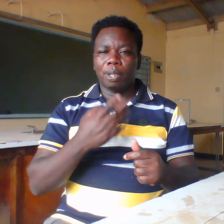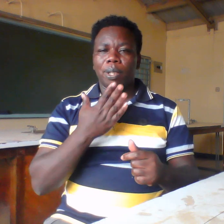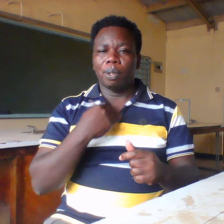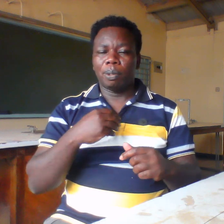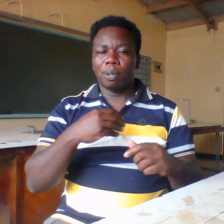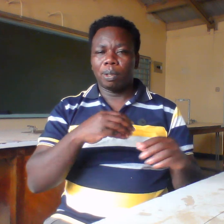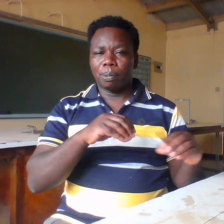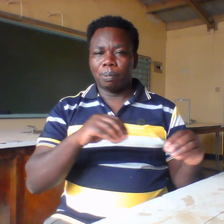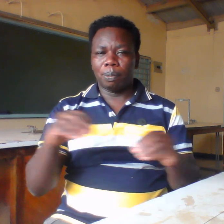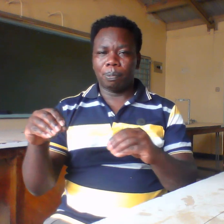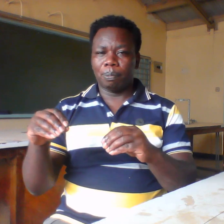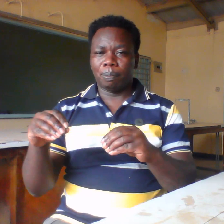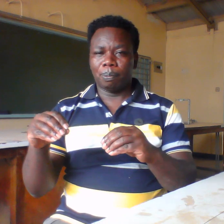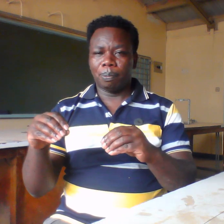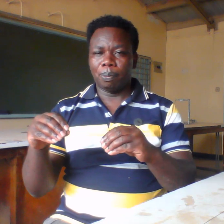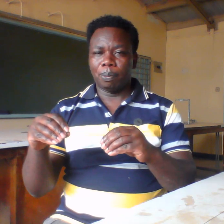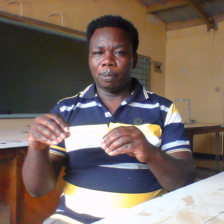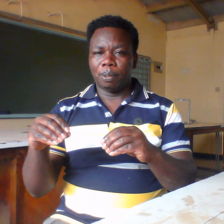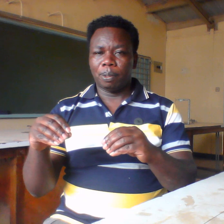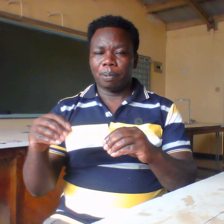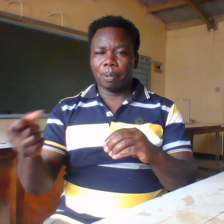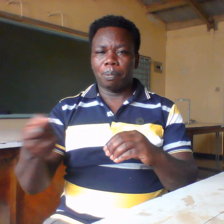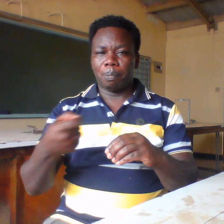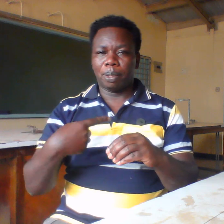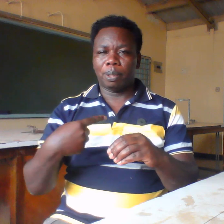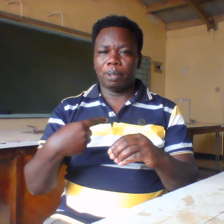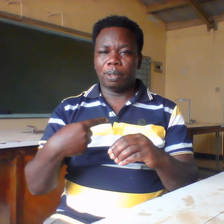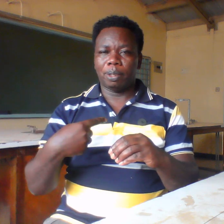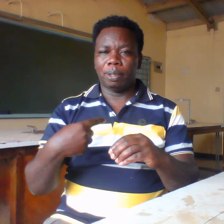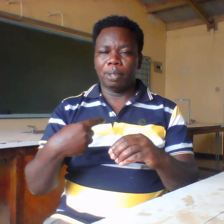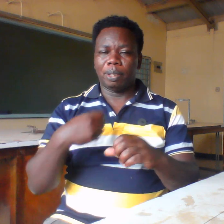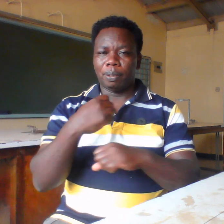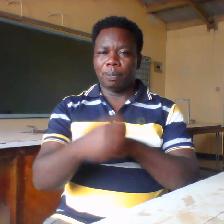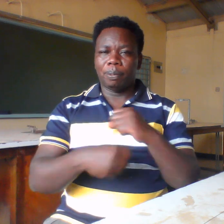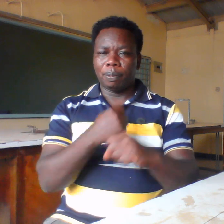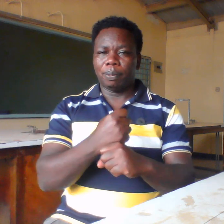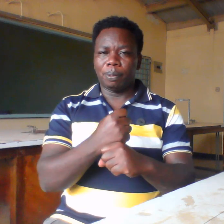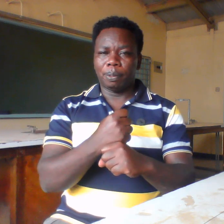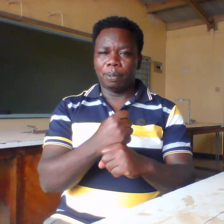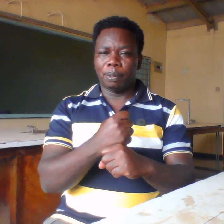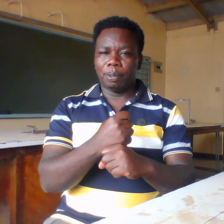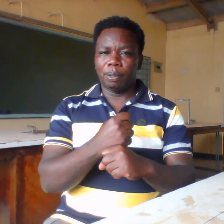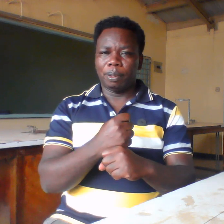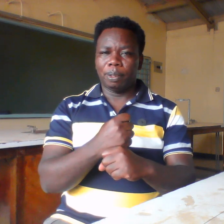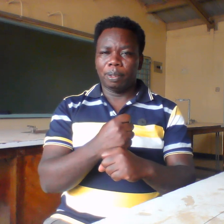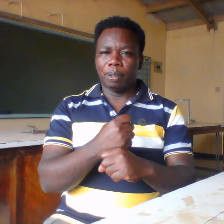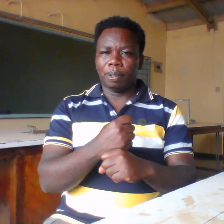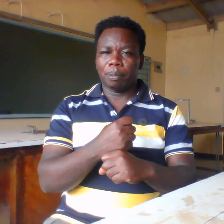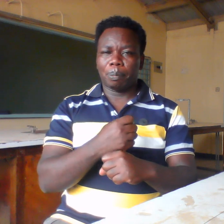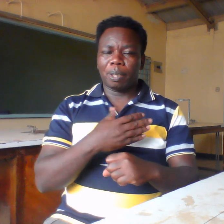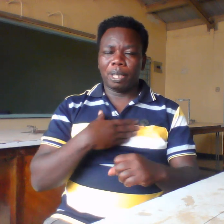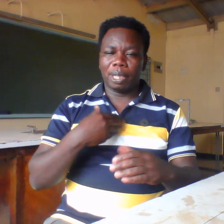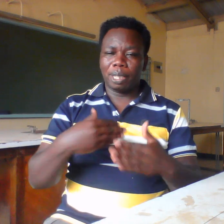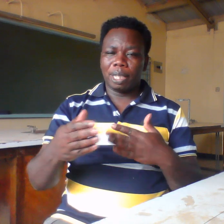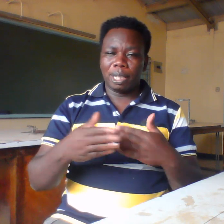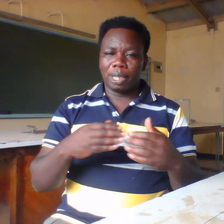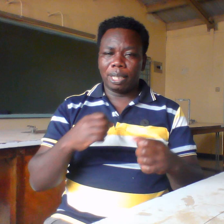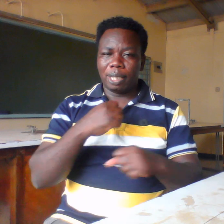month of the year. And then how do we sign year? We